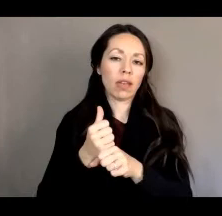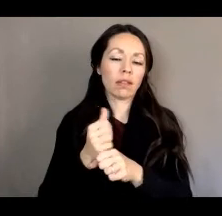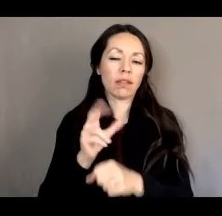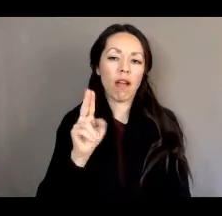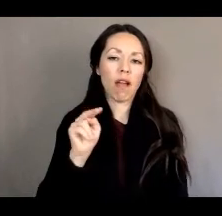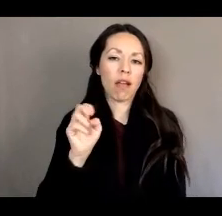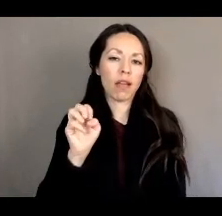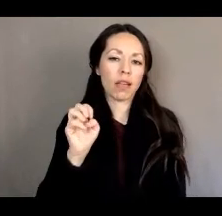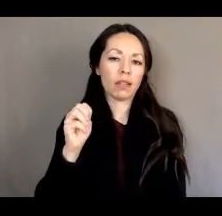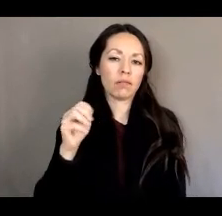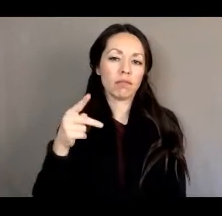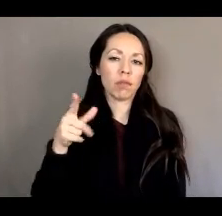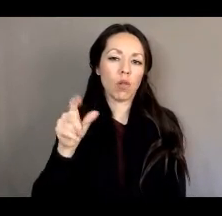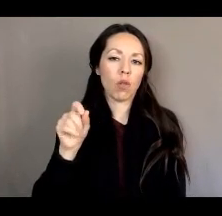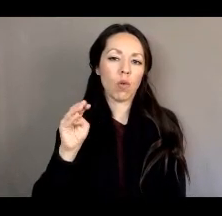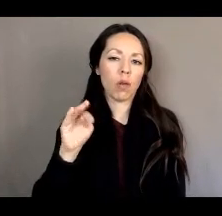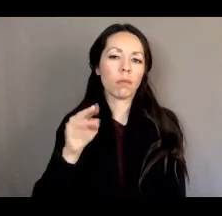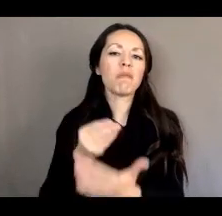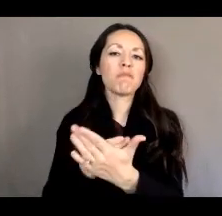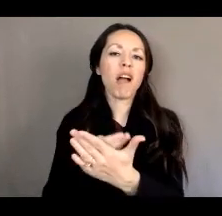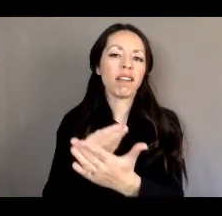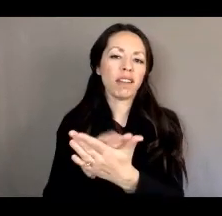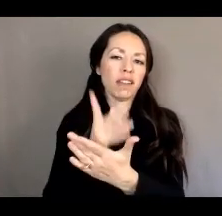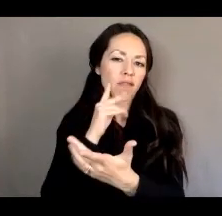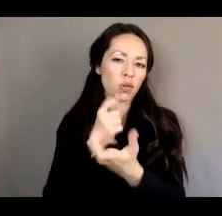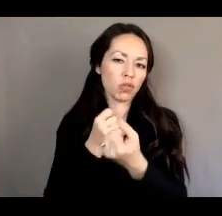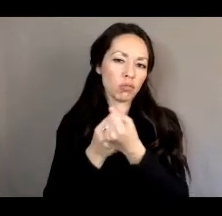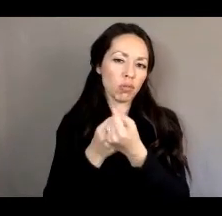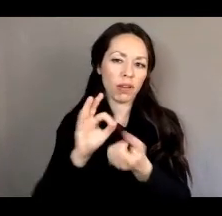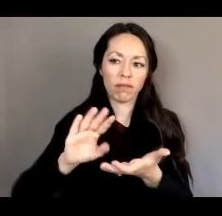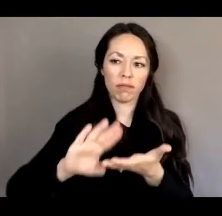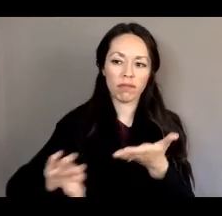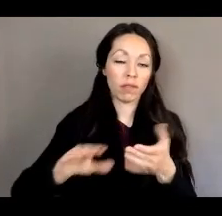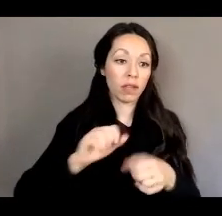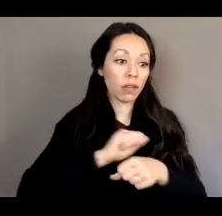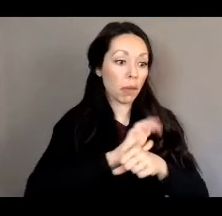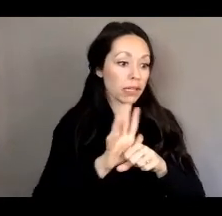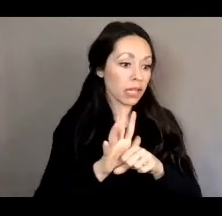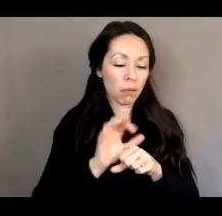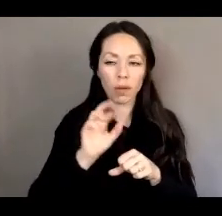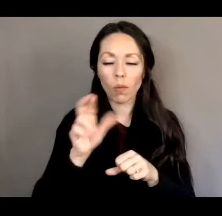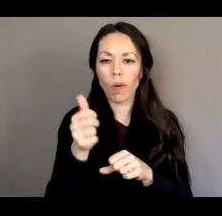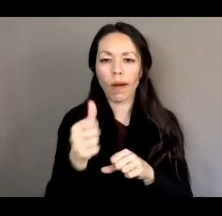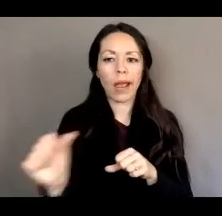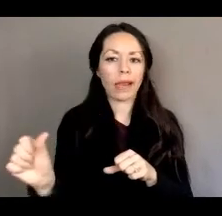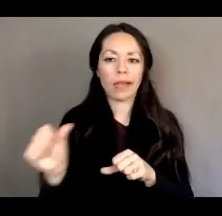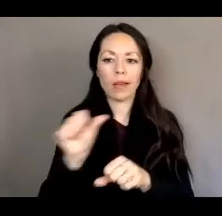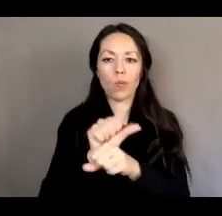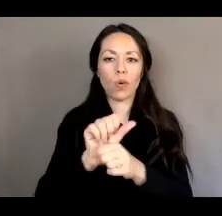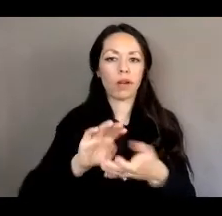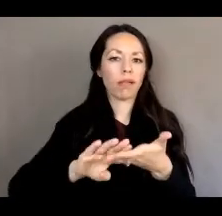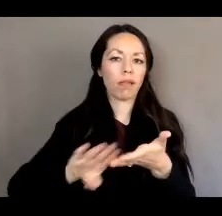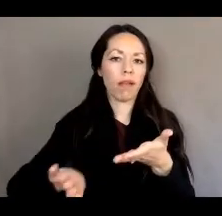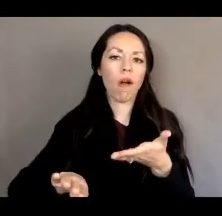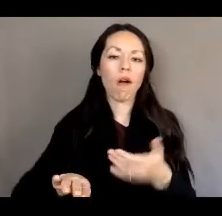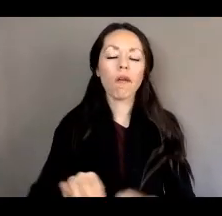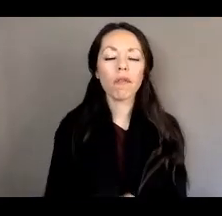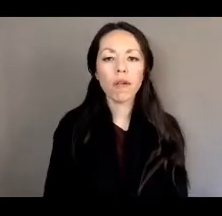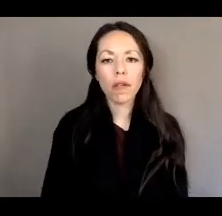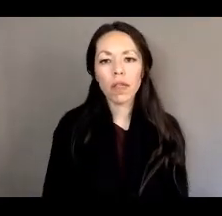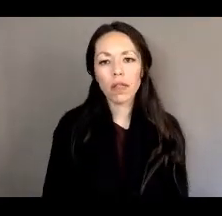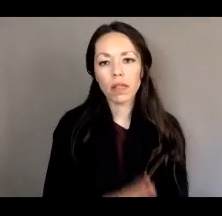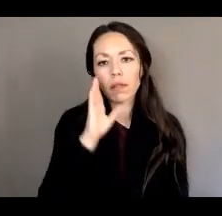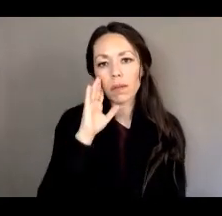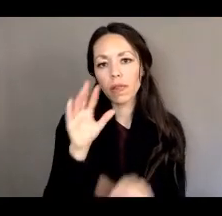a result of not just the pandemic, but if they are laid off of work, um, for whatever reason. So we're going to continue monitoring